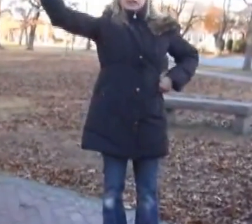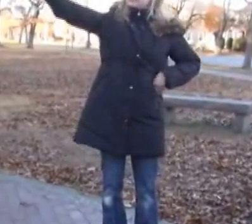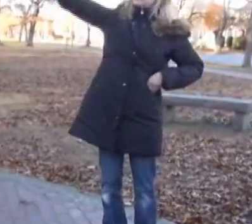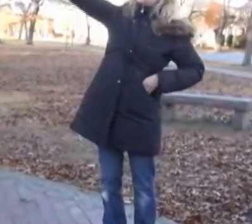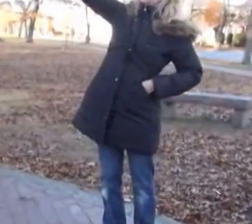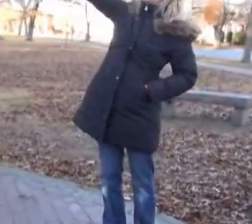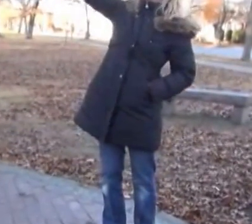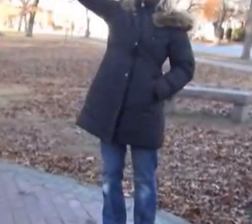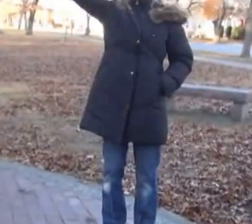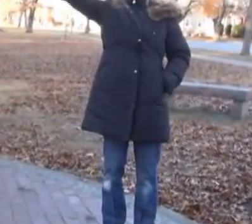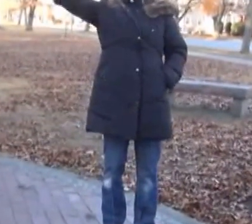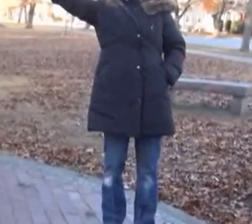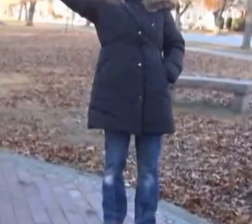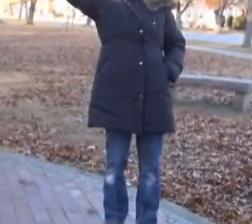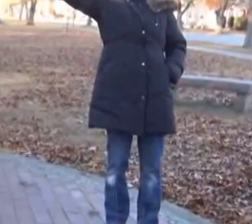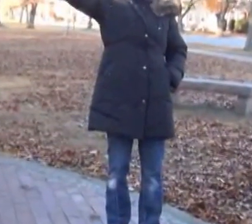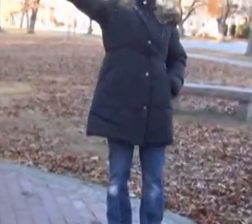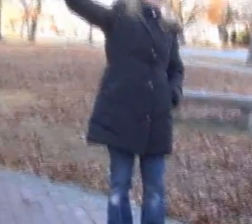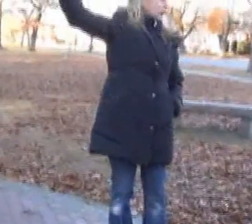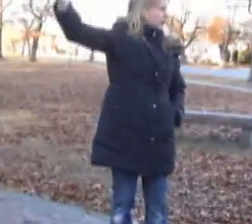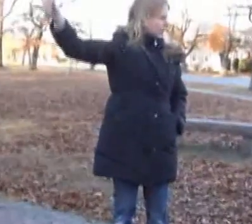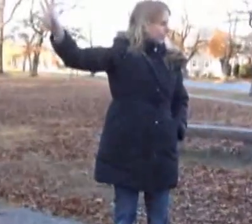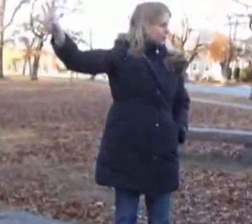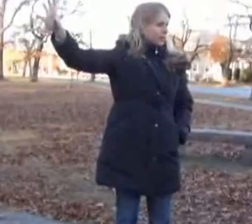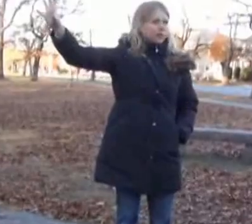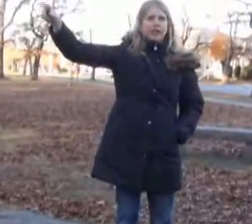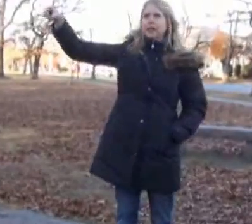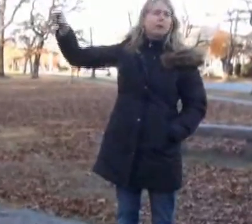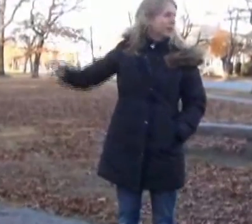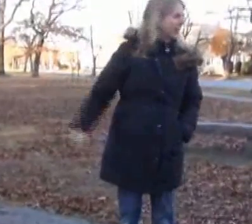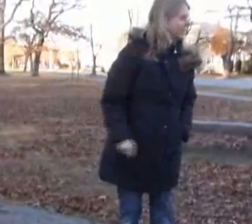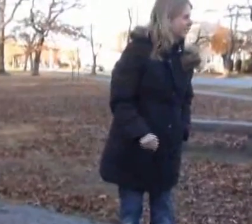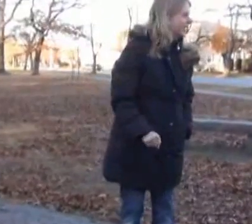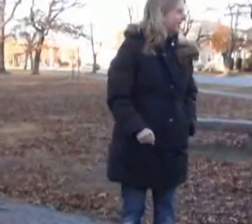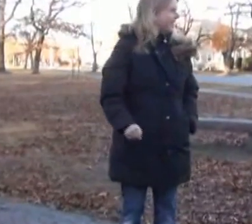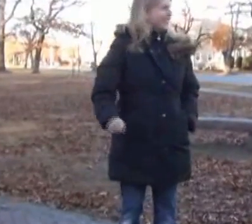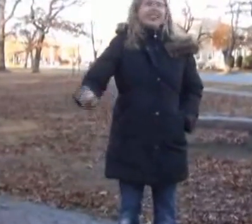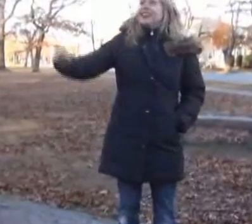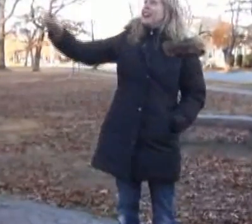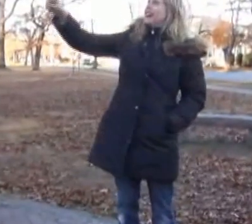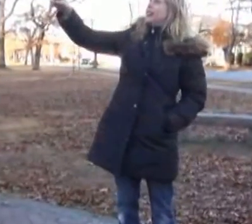And he's talking about all the different concentration camps he had been in. How you doing? Um,